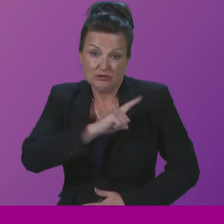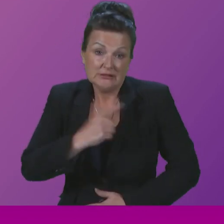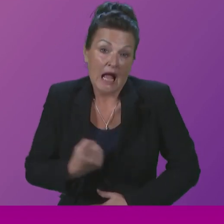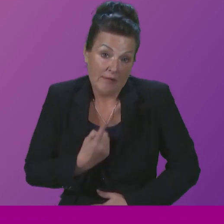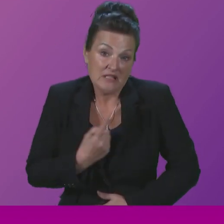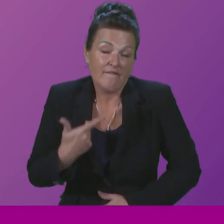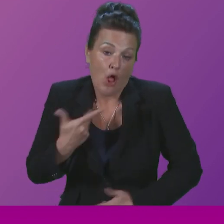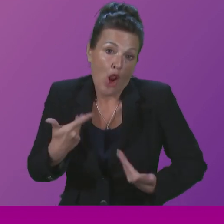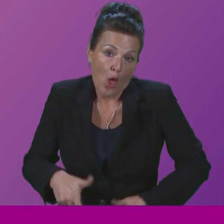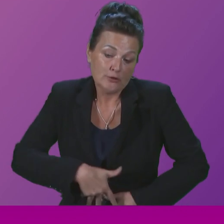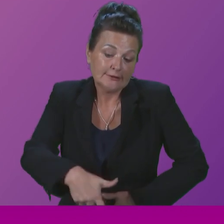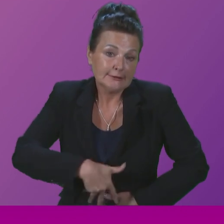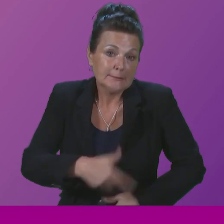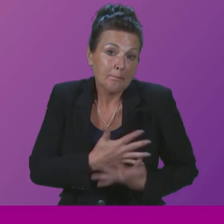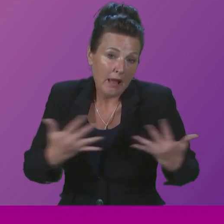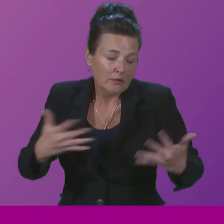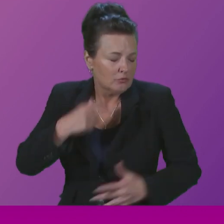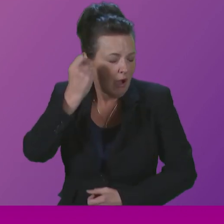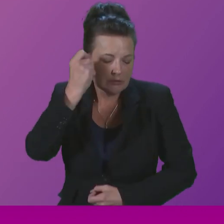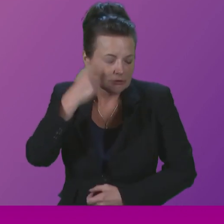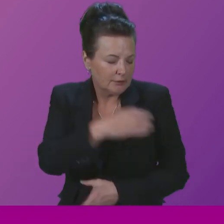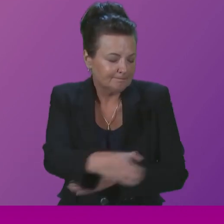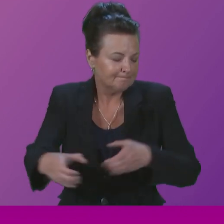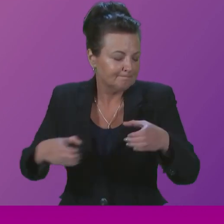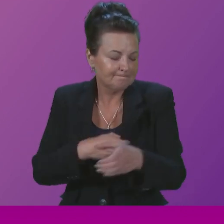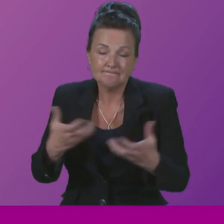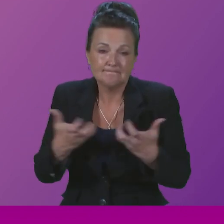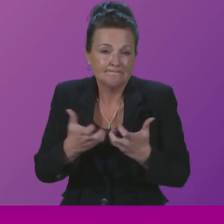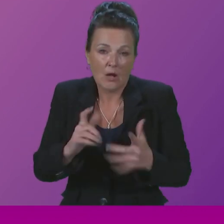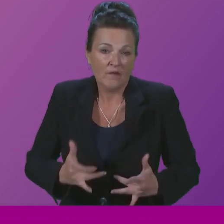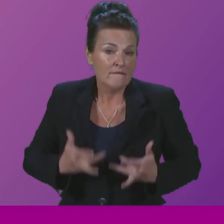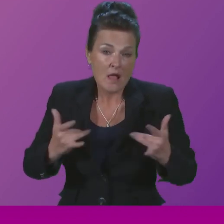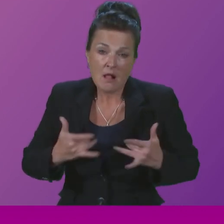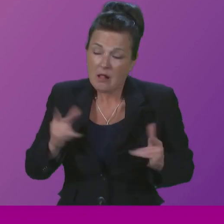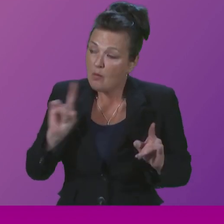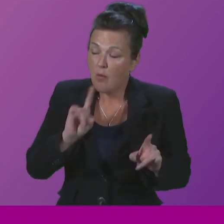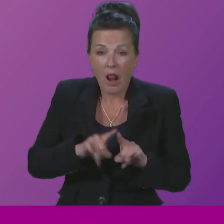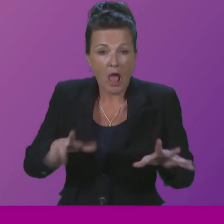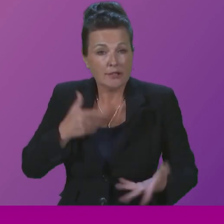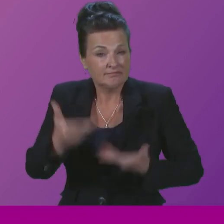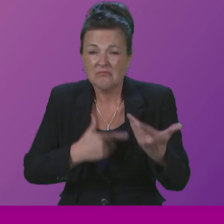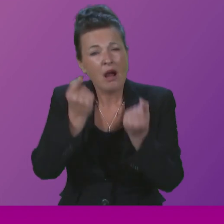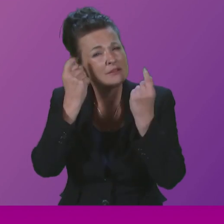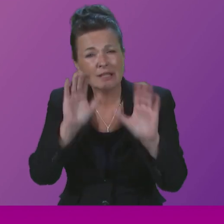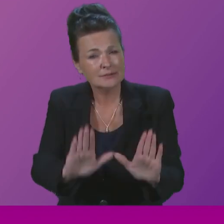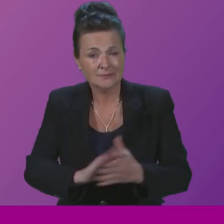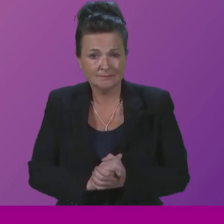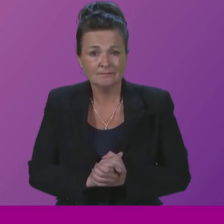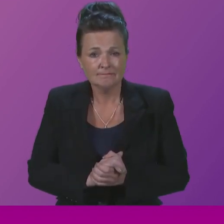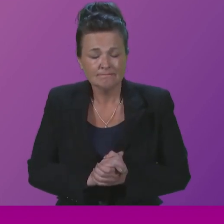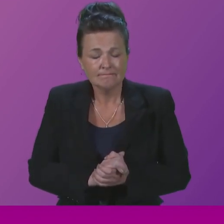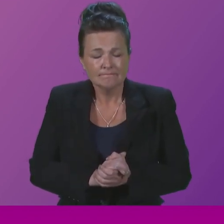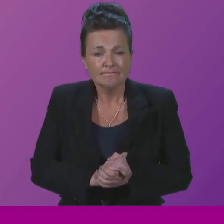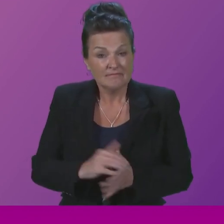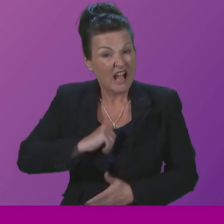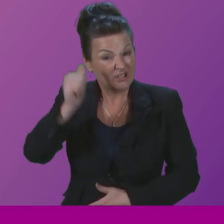So I absolutely understand the feelings and the sentiments that have been narrated in the chamber today. I know